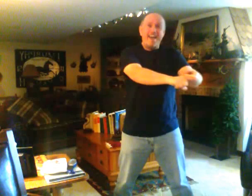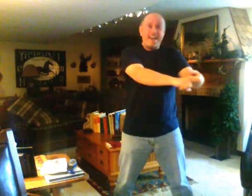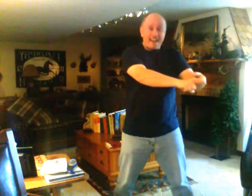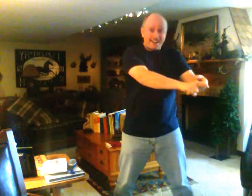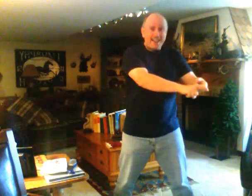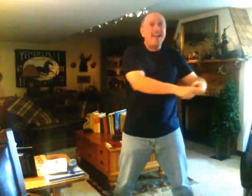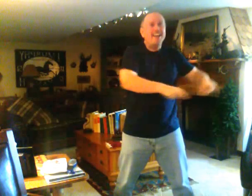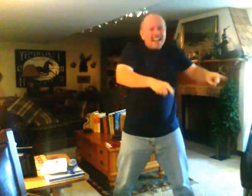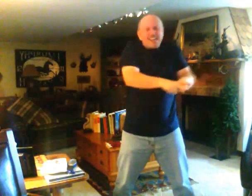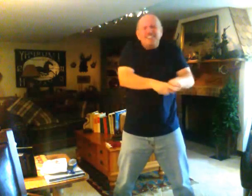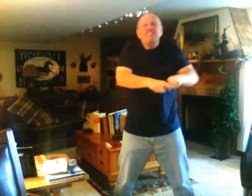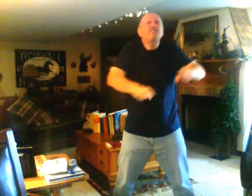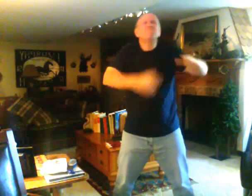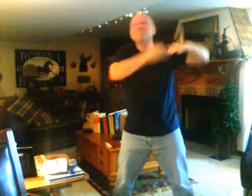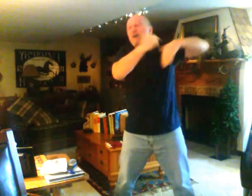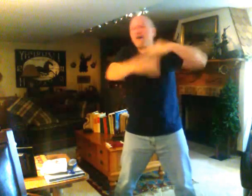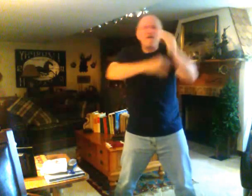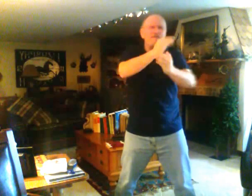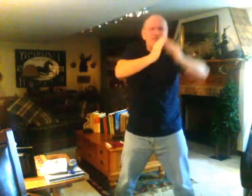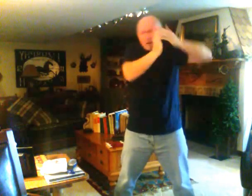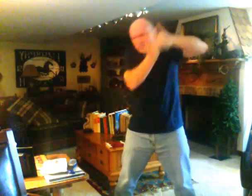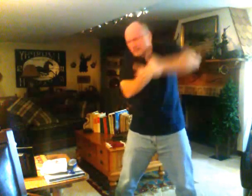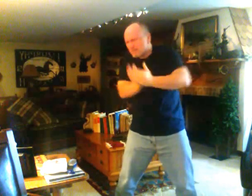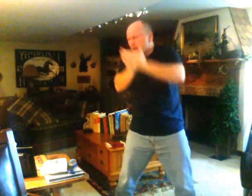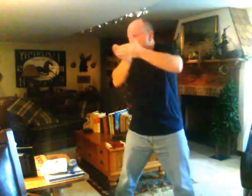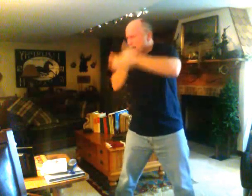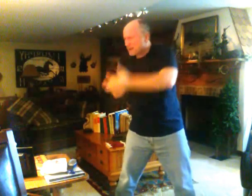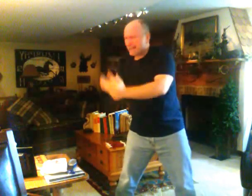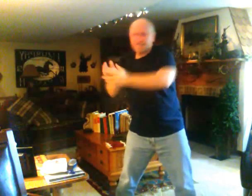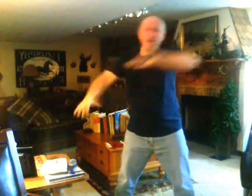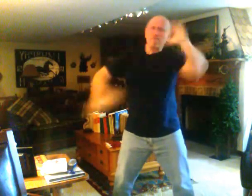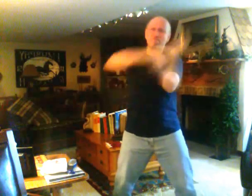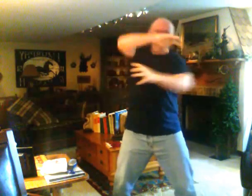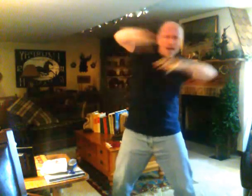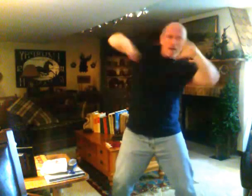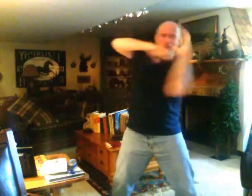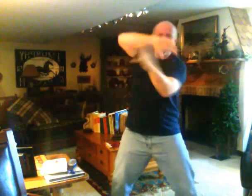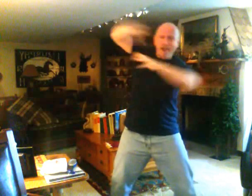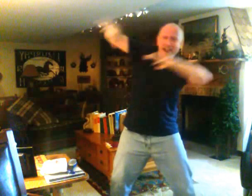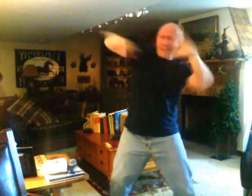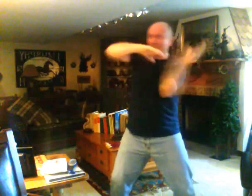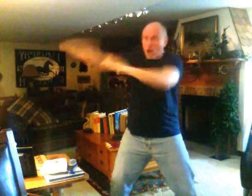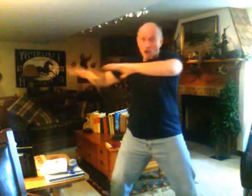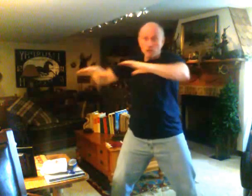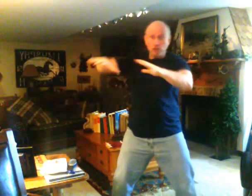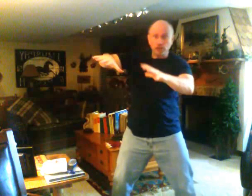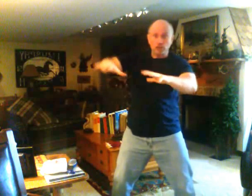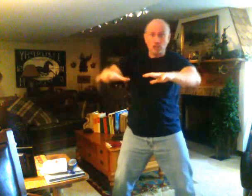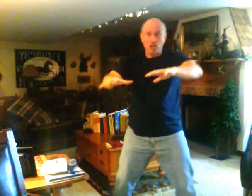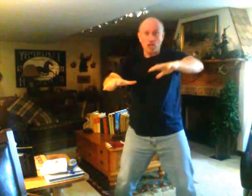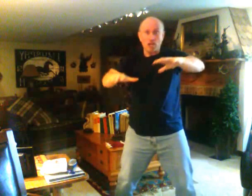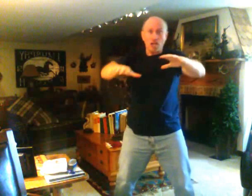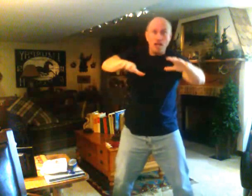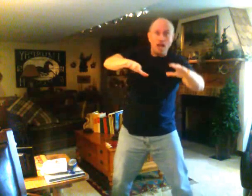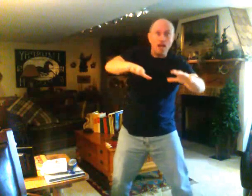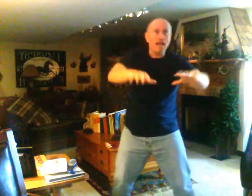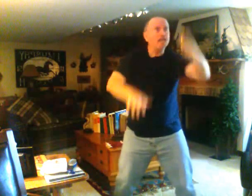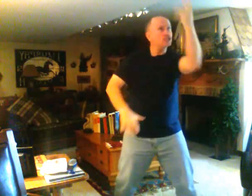Like a ship blown from its mooring, by a wind of the sea. Like a